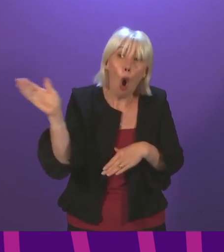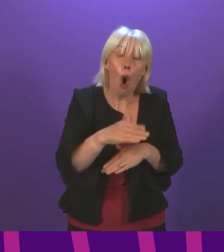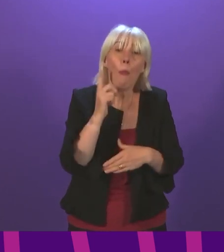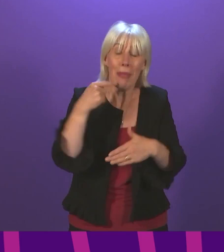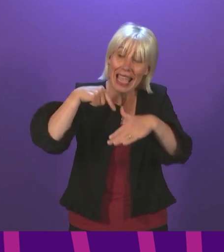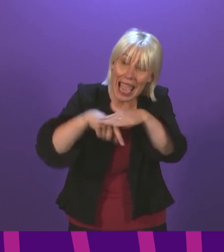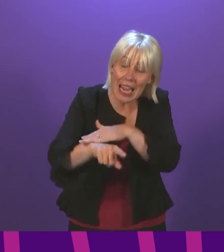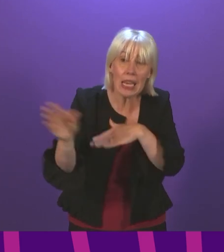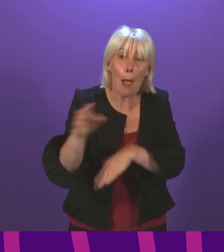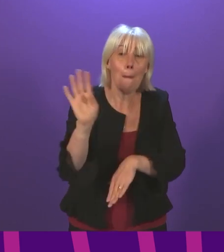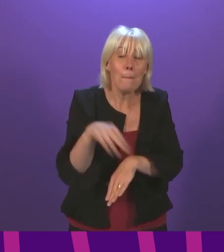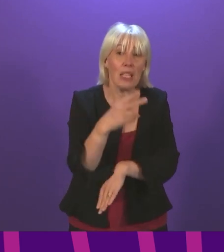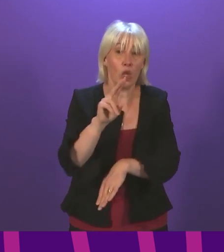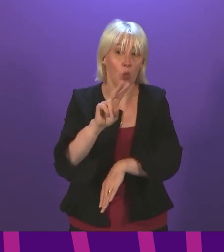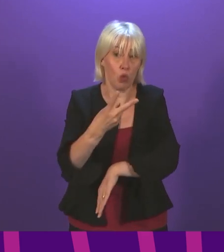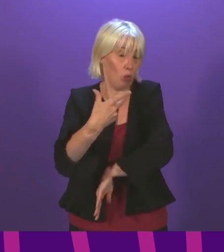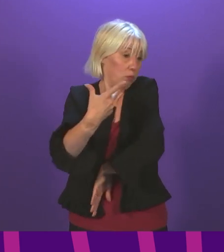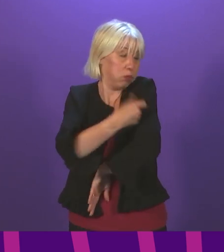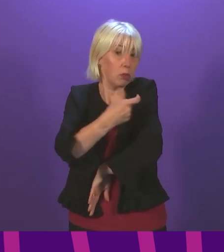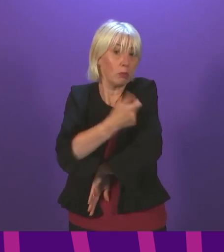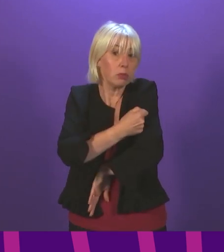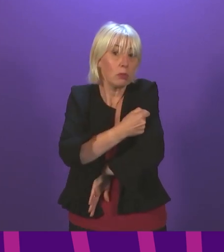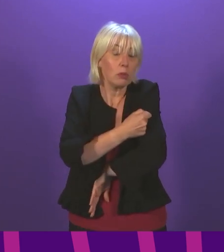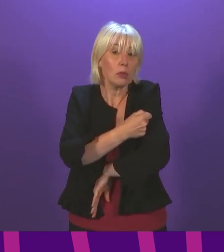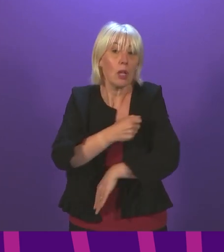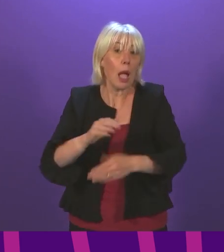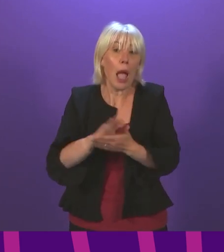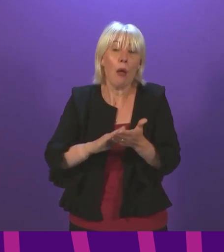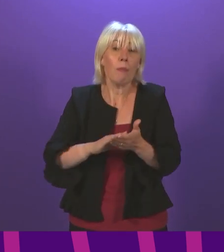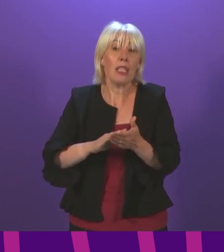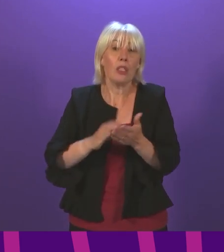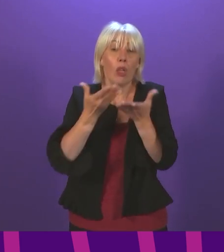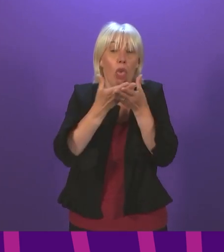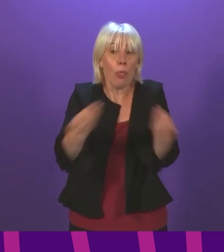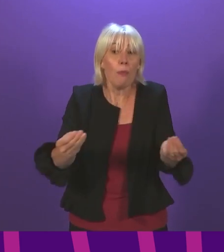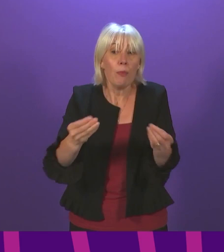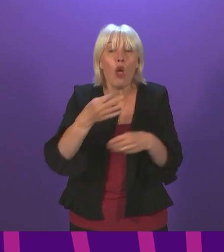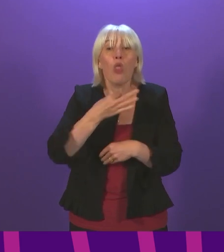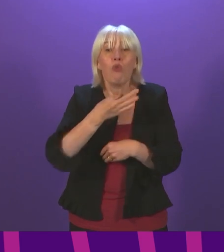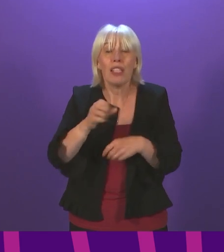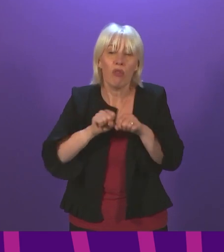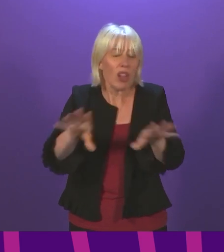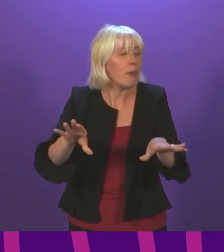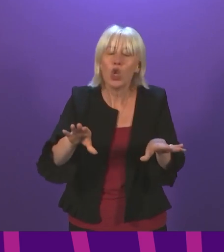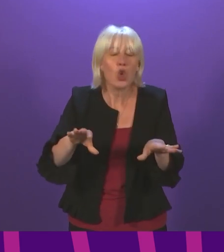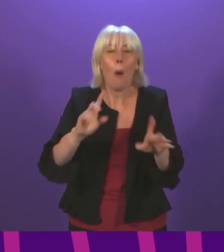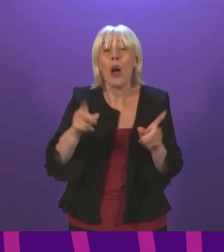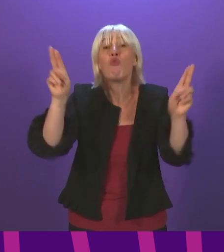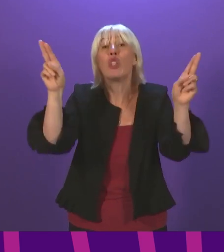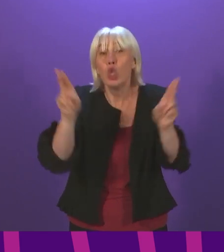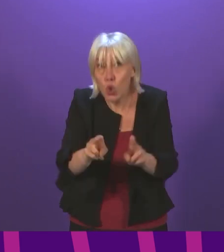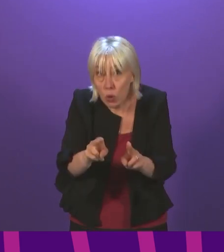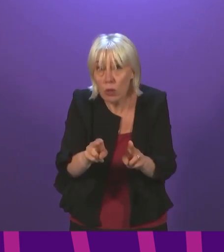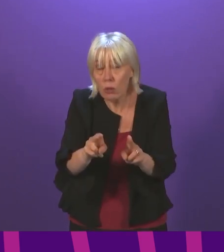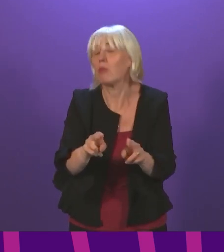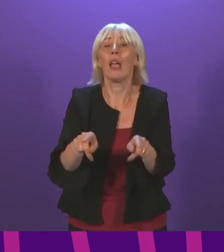has been fully vaccinated, what you do is you don't eradicate the risk of transmission, but you reduce the risk of transmission and you significantly